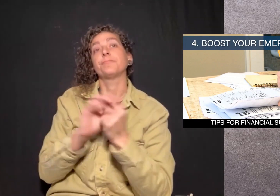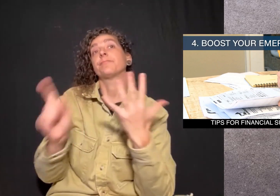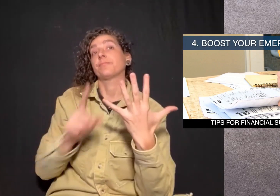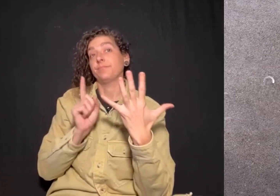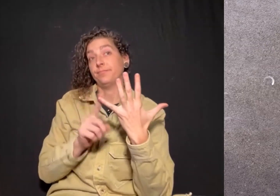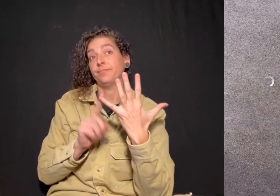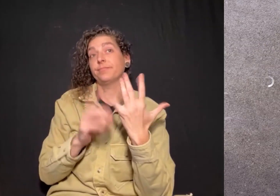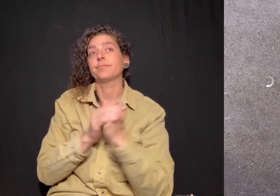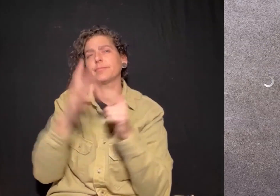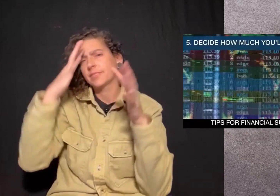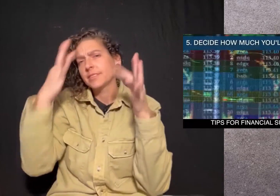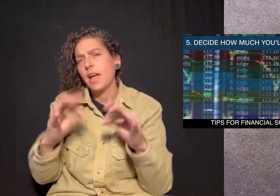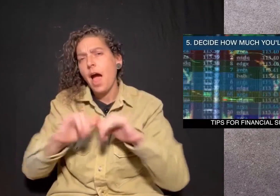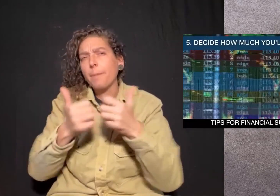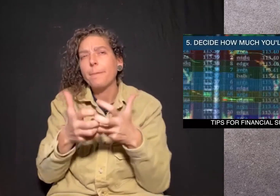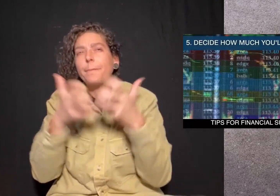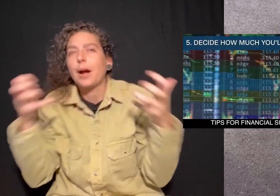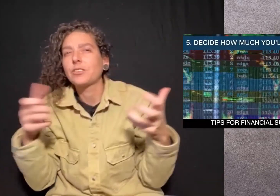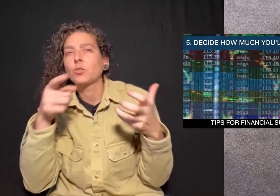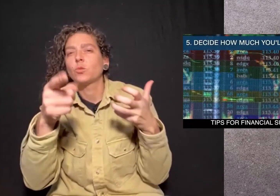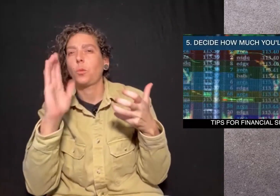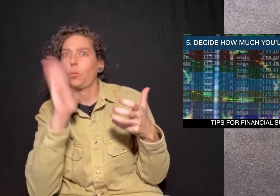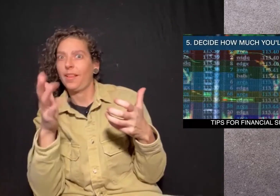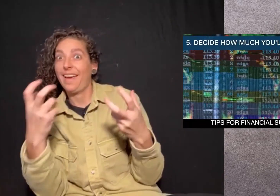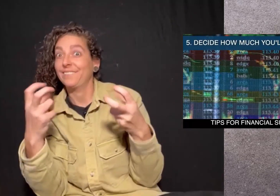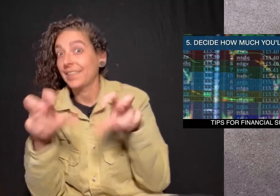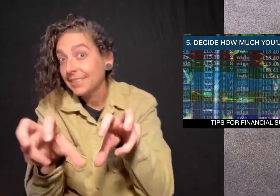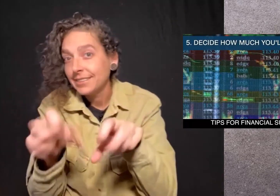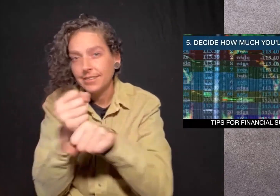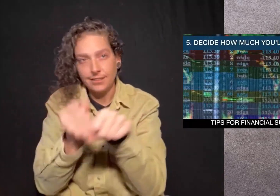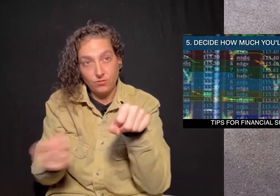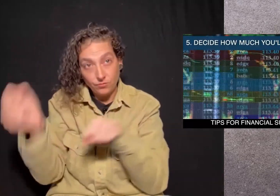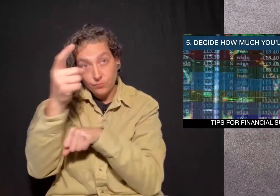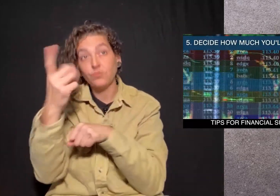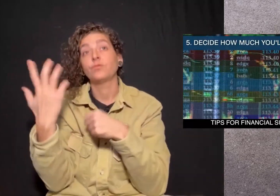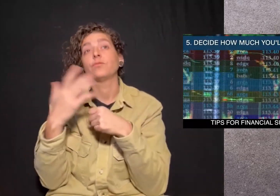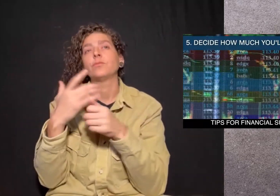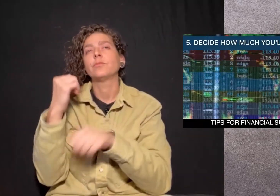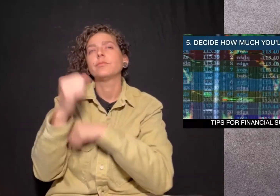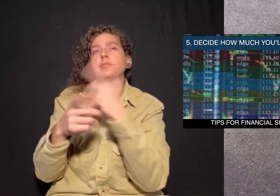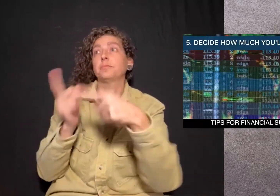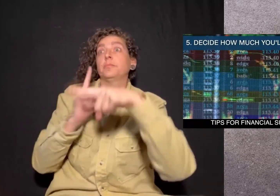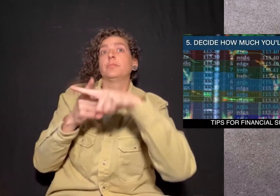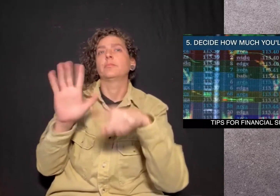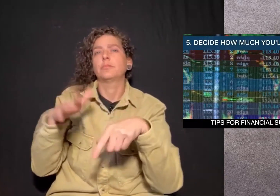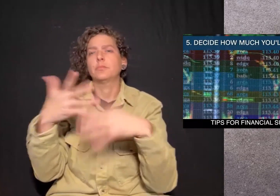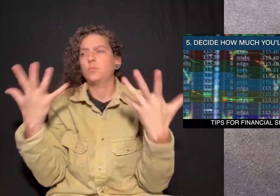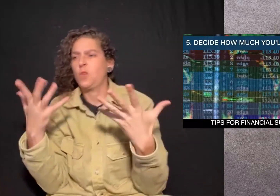Number five, decide how much you'll invest next year and on what.